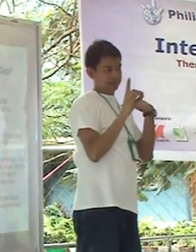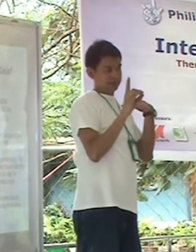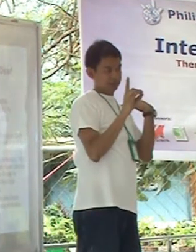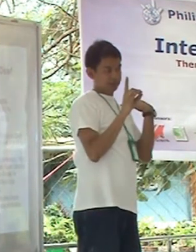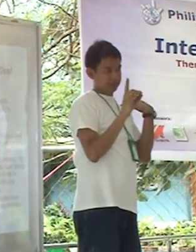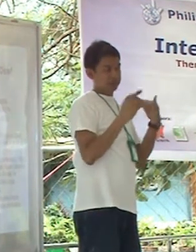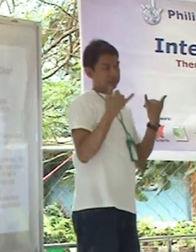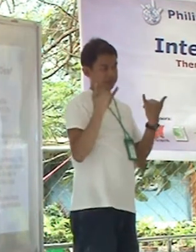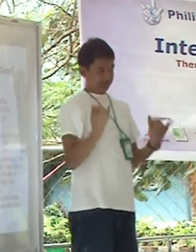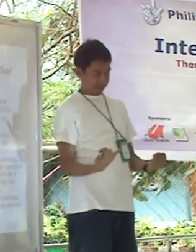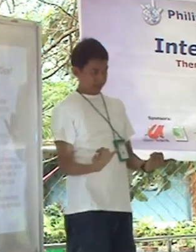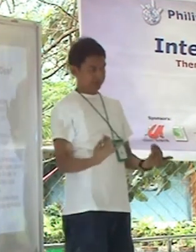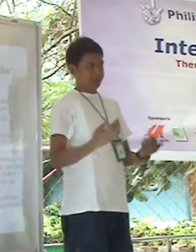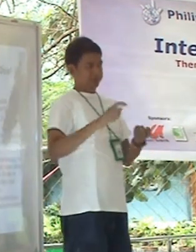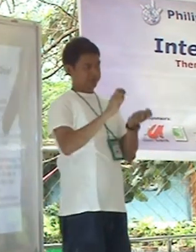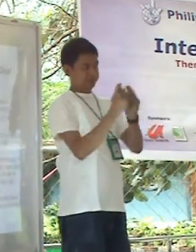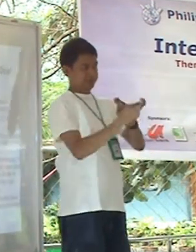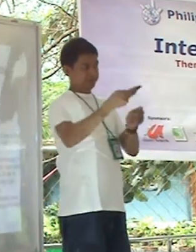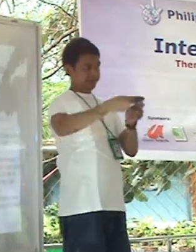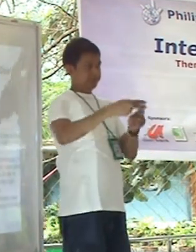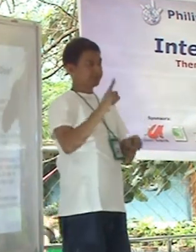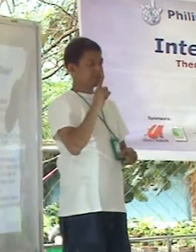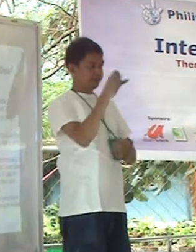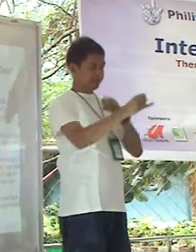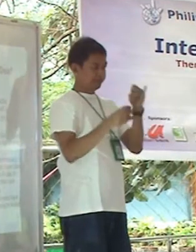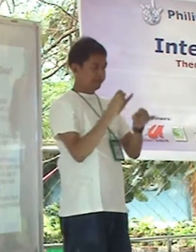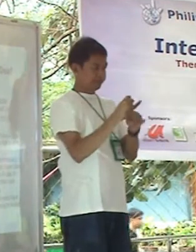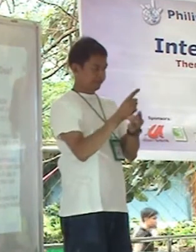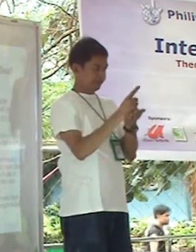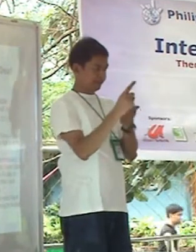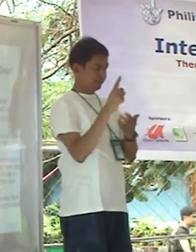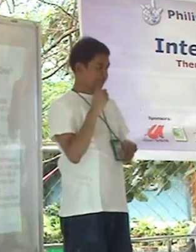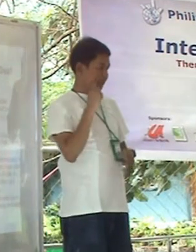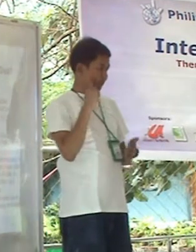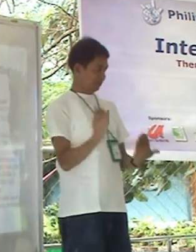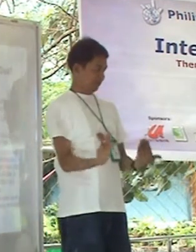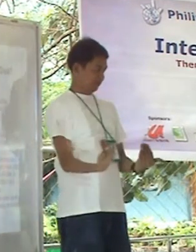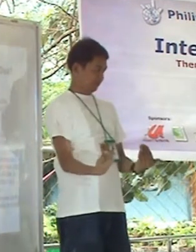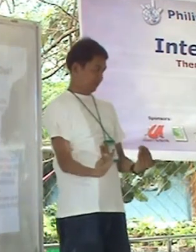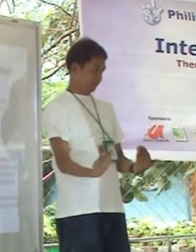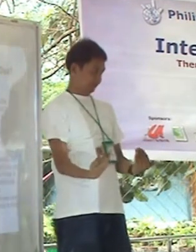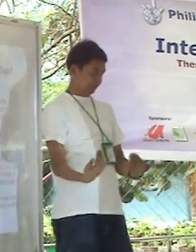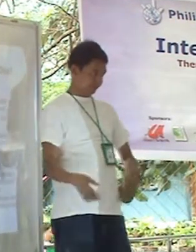Before it was International Death Day, now, it is International with